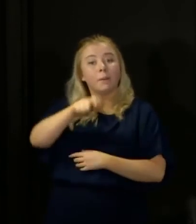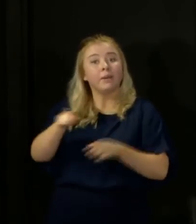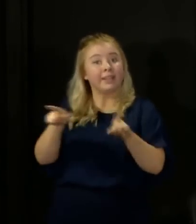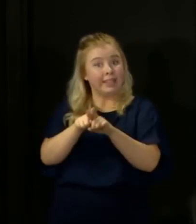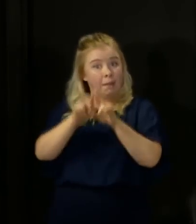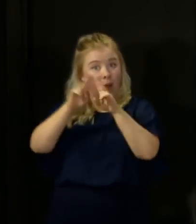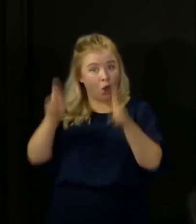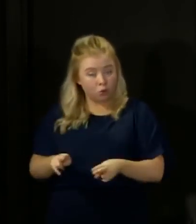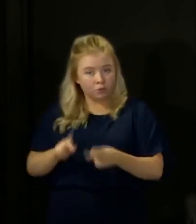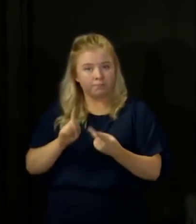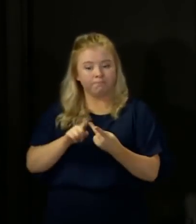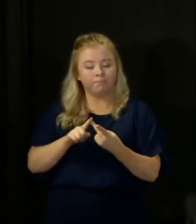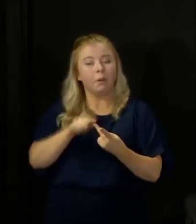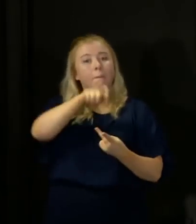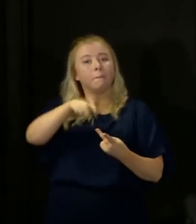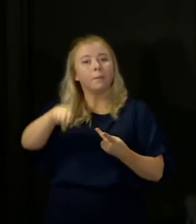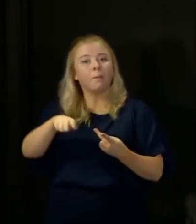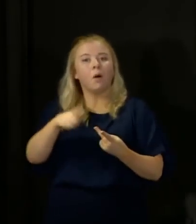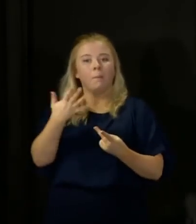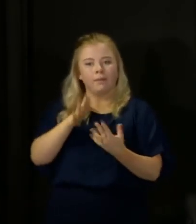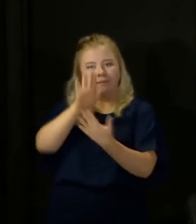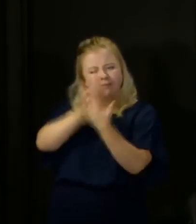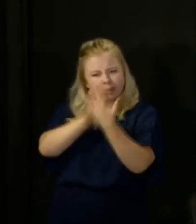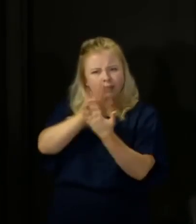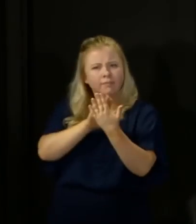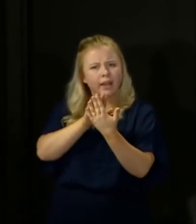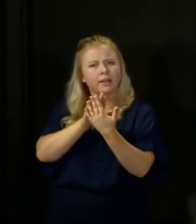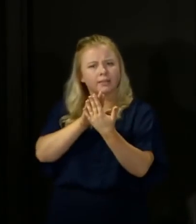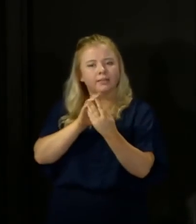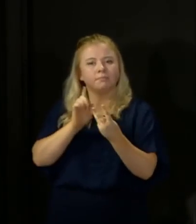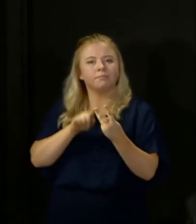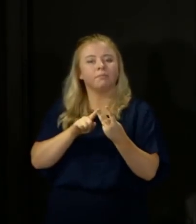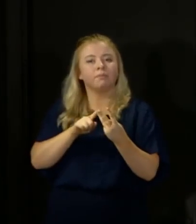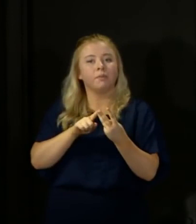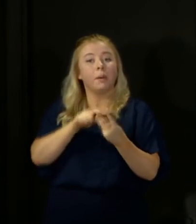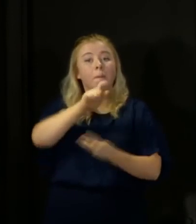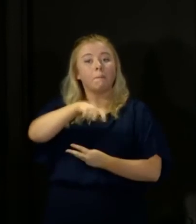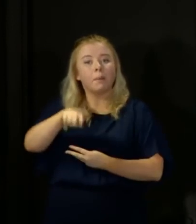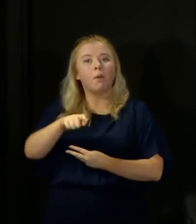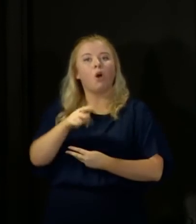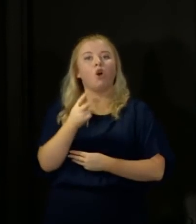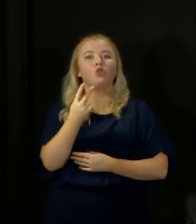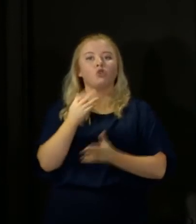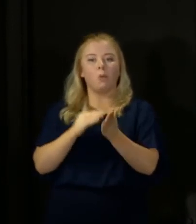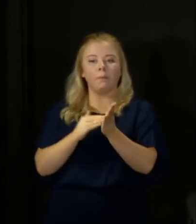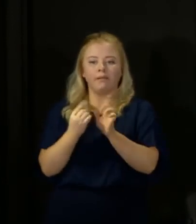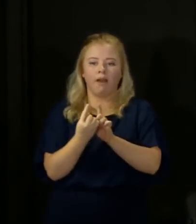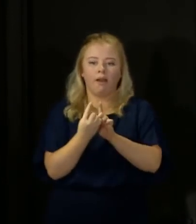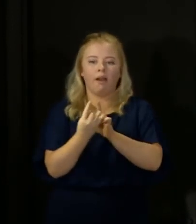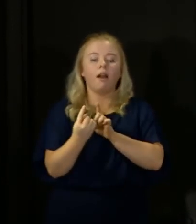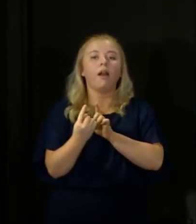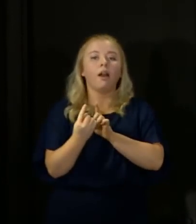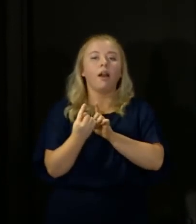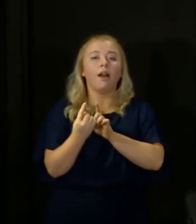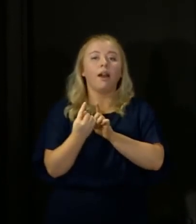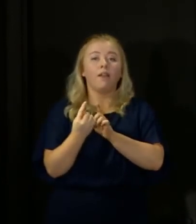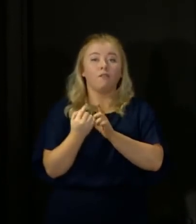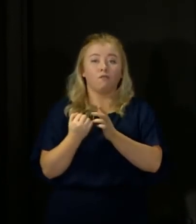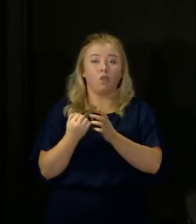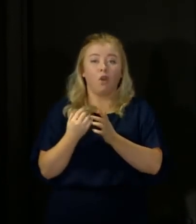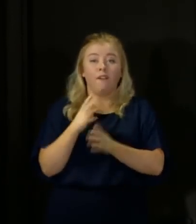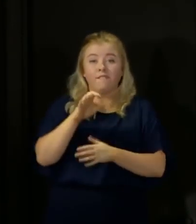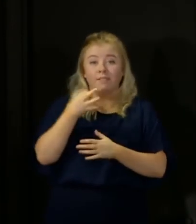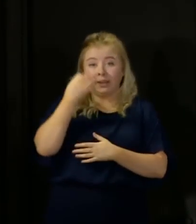household, people you've had face-to-face contact with, and people that you've been within two metres of for a period